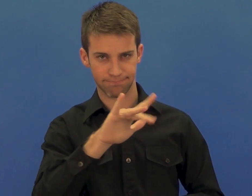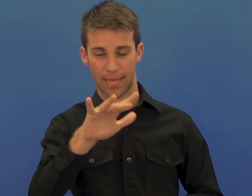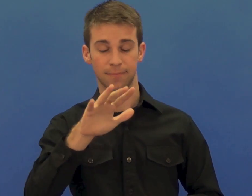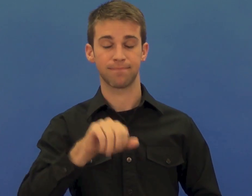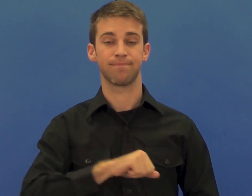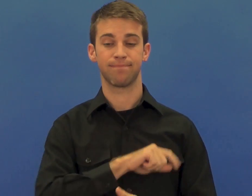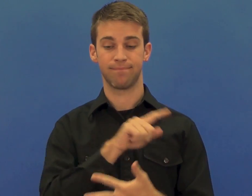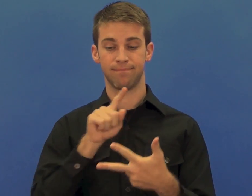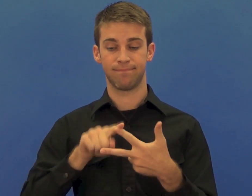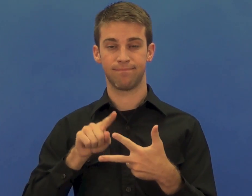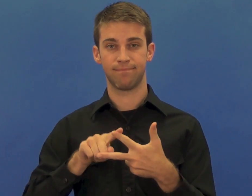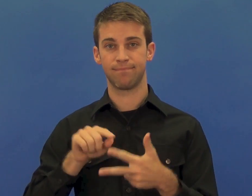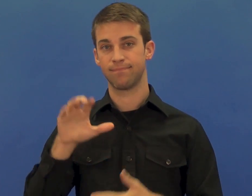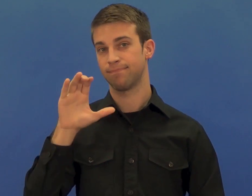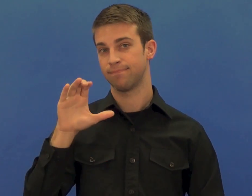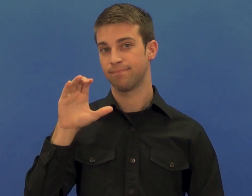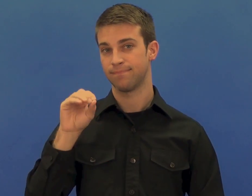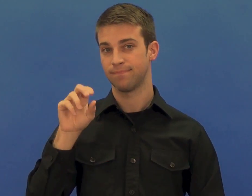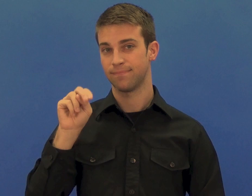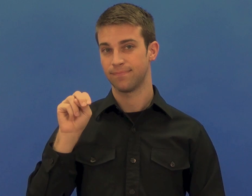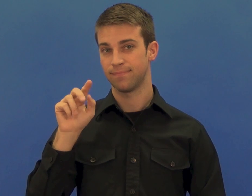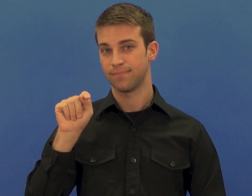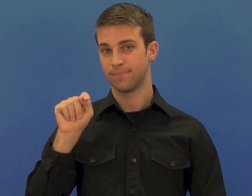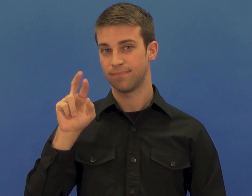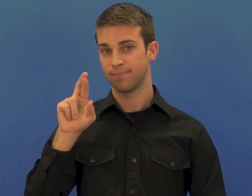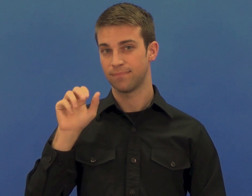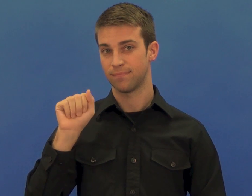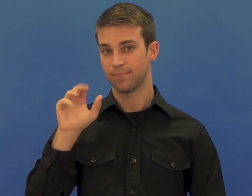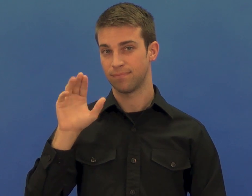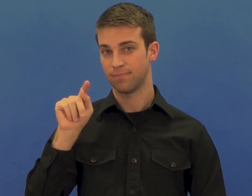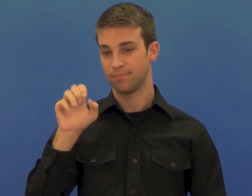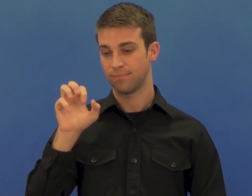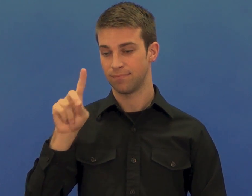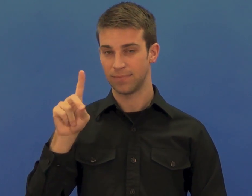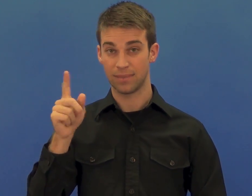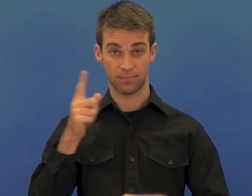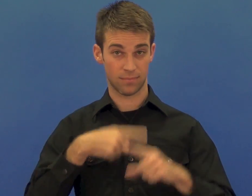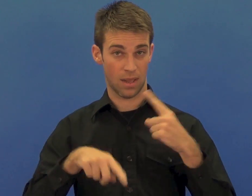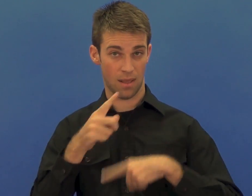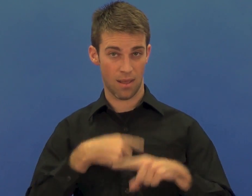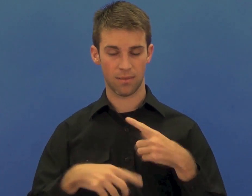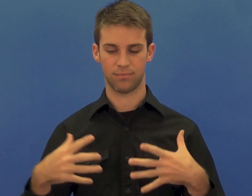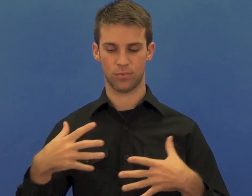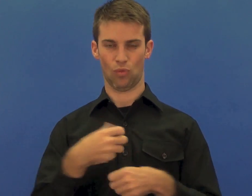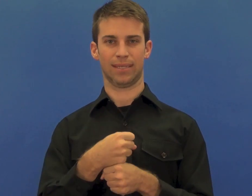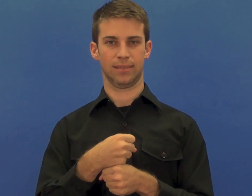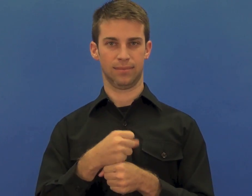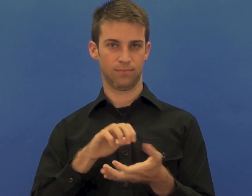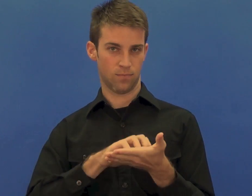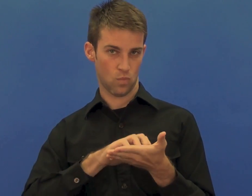per cell. Now, contracted Braille Signed, contracted Braille